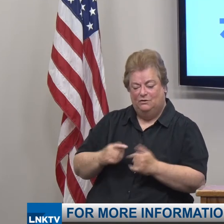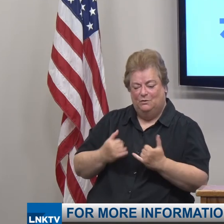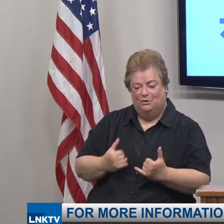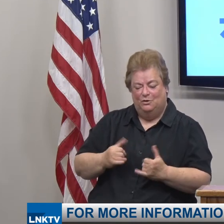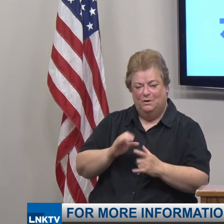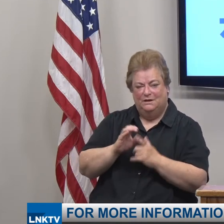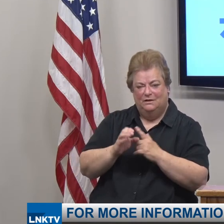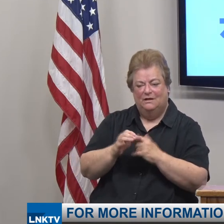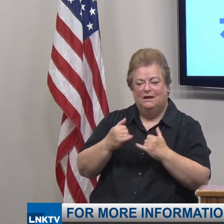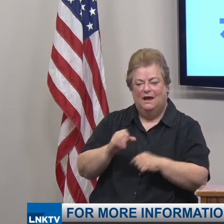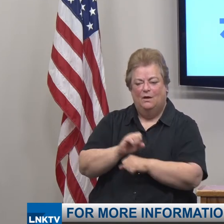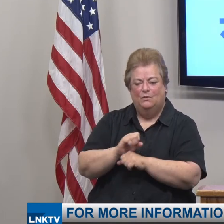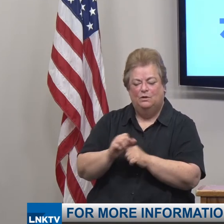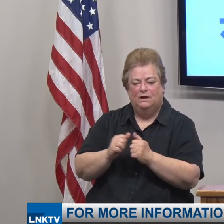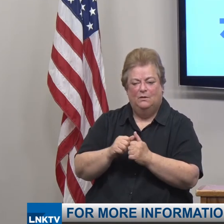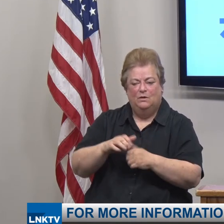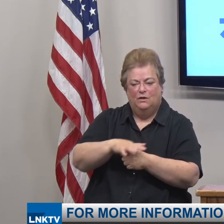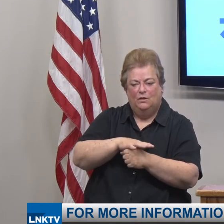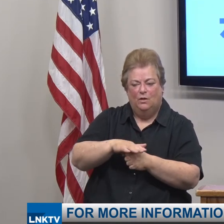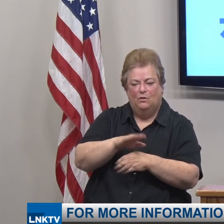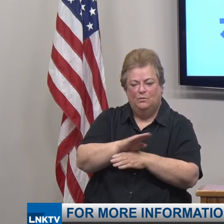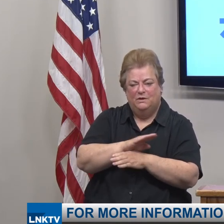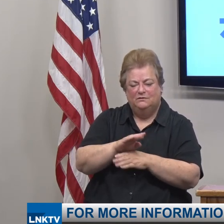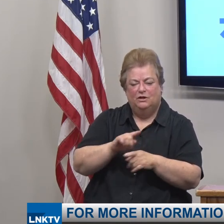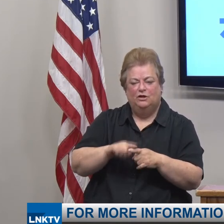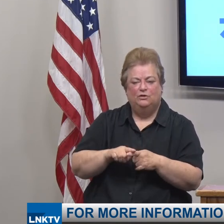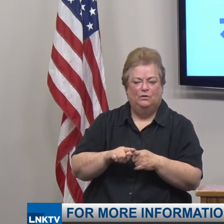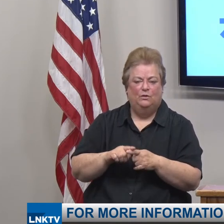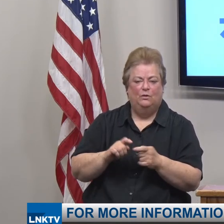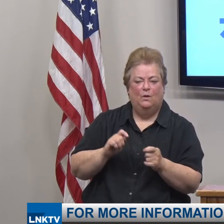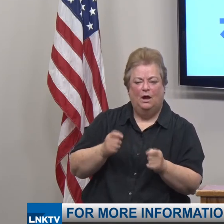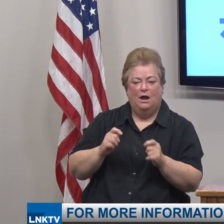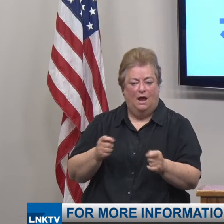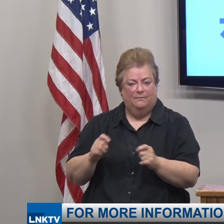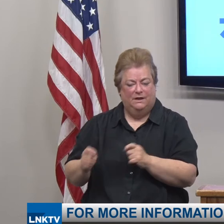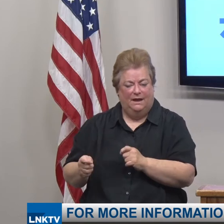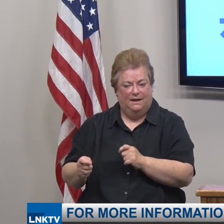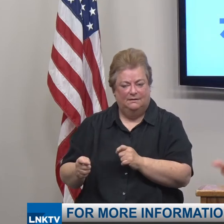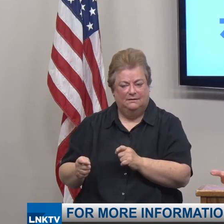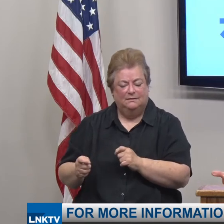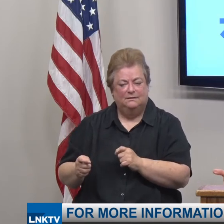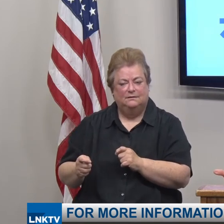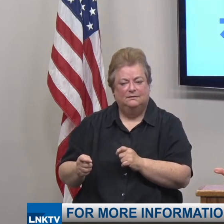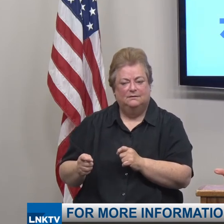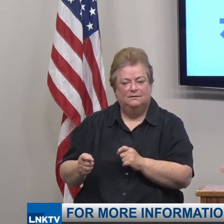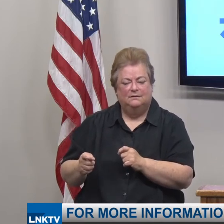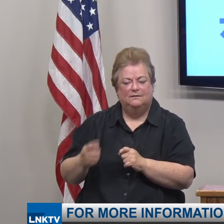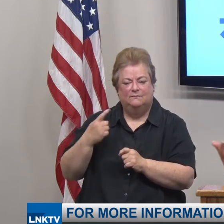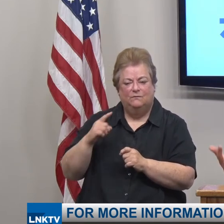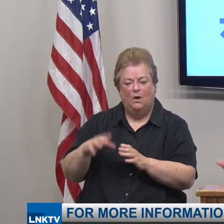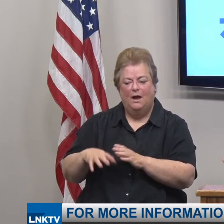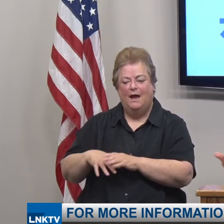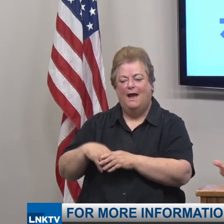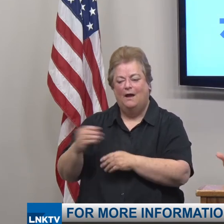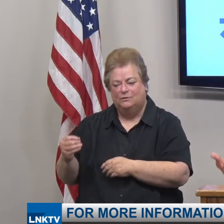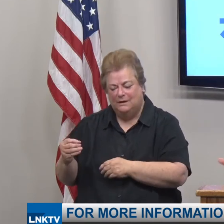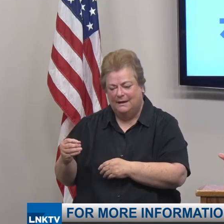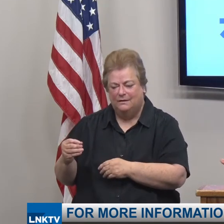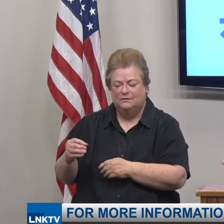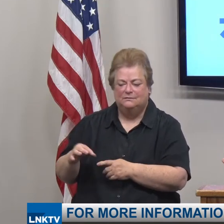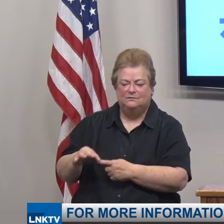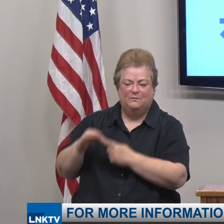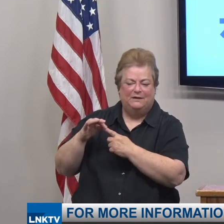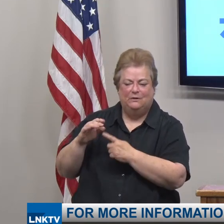and are working with local businesses to try to accommodate these, you know, outdoor sort of special